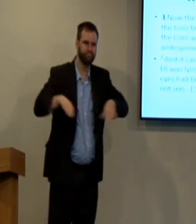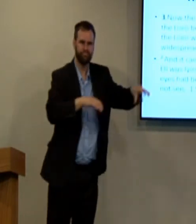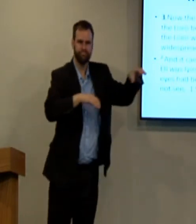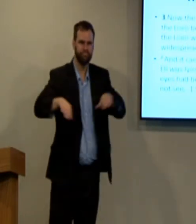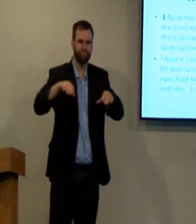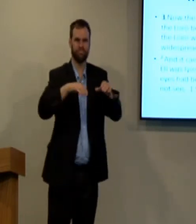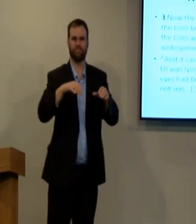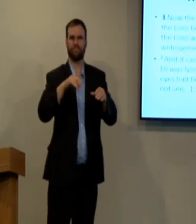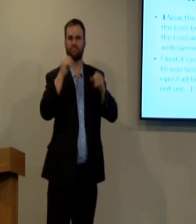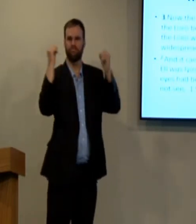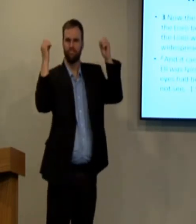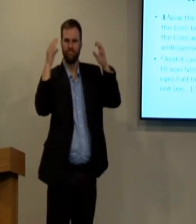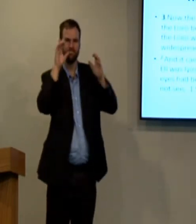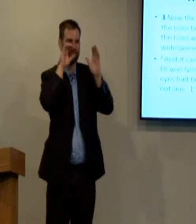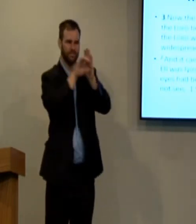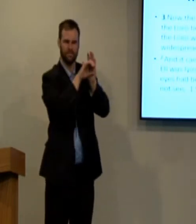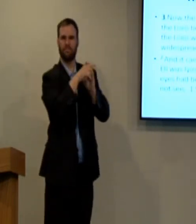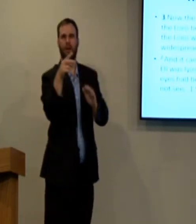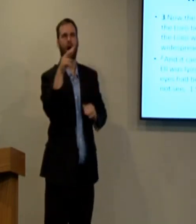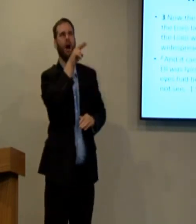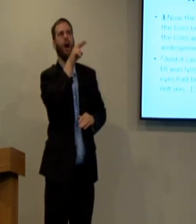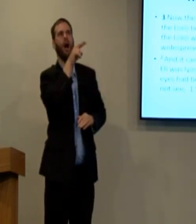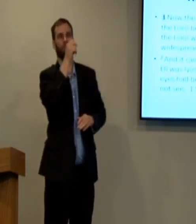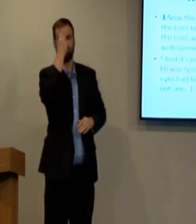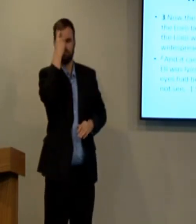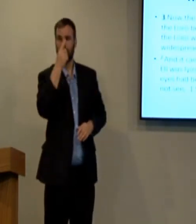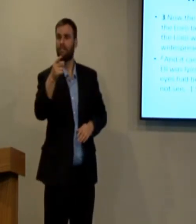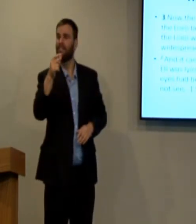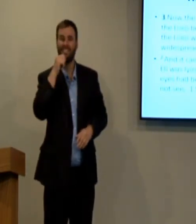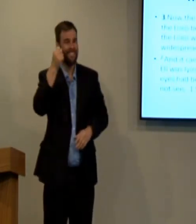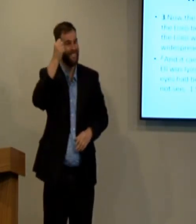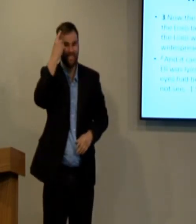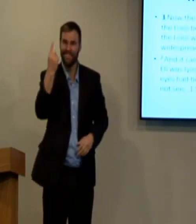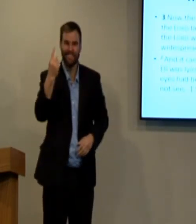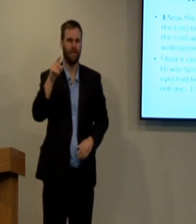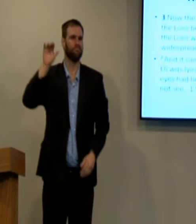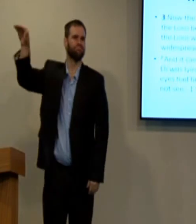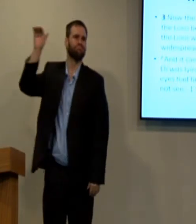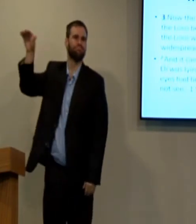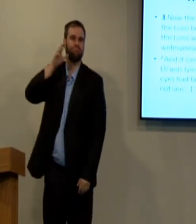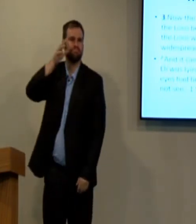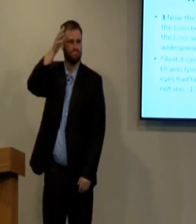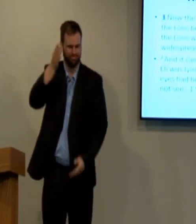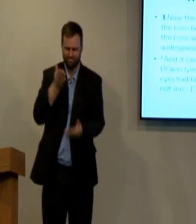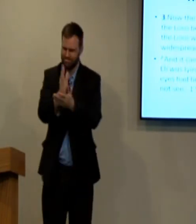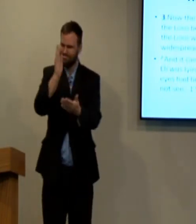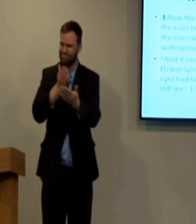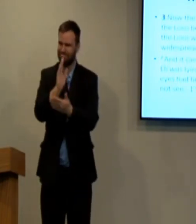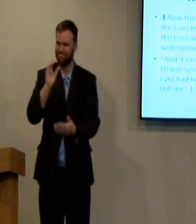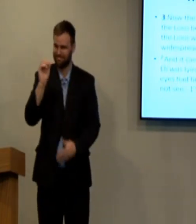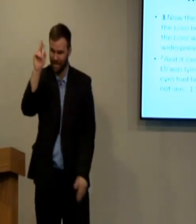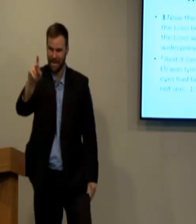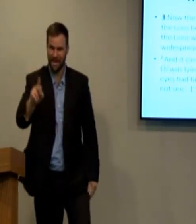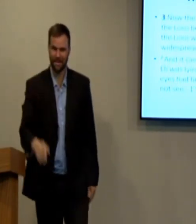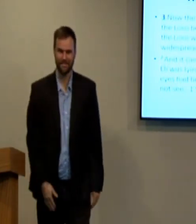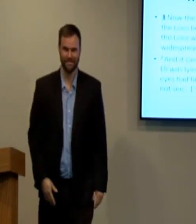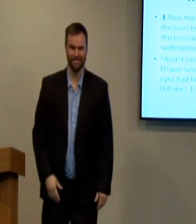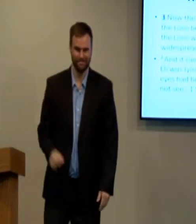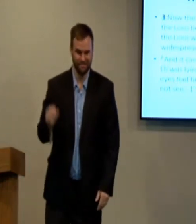basically I'm going to sign this lesson and I'm going to be really animated when I do it. So hopefully everyone can understand. And if you don't understand, go ahead and ask your